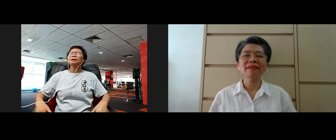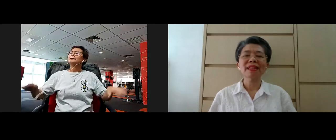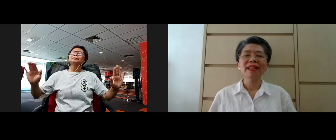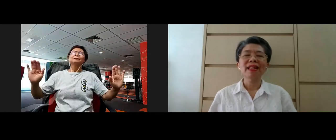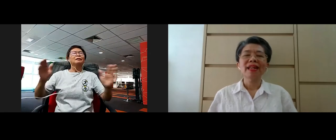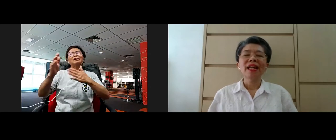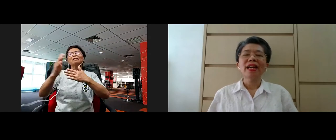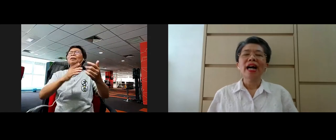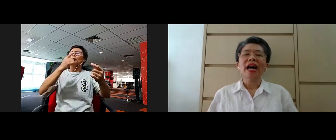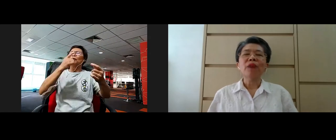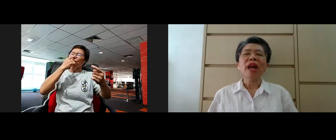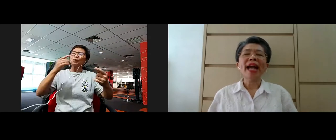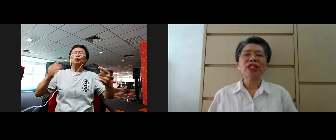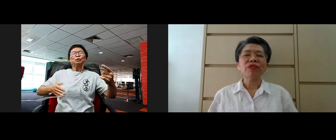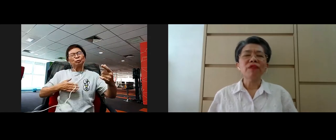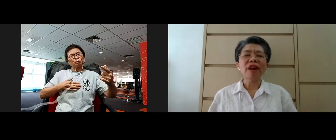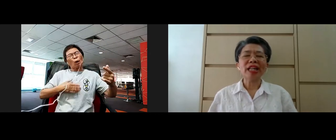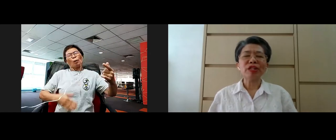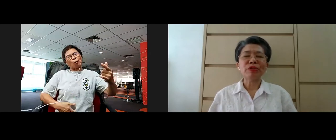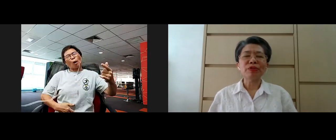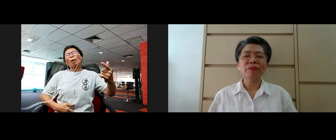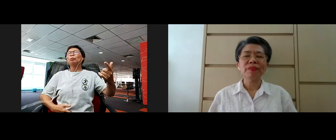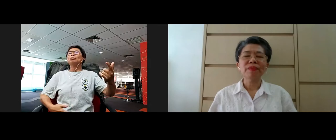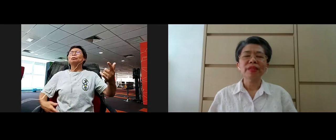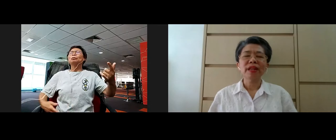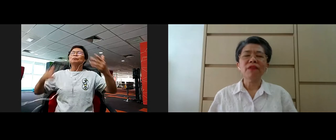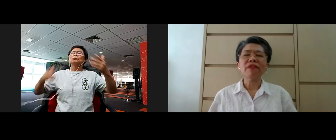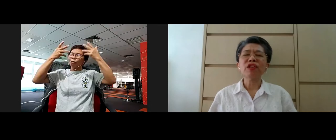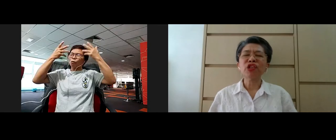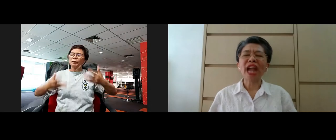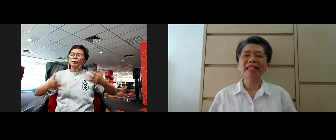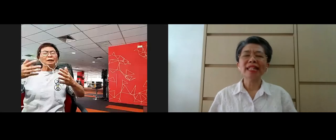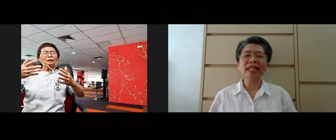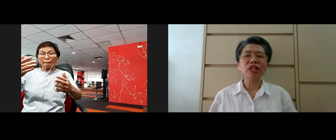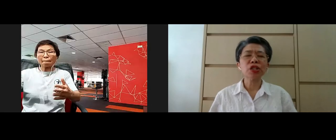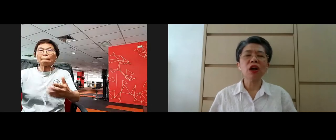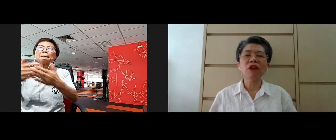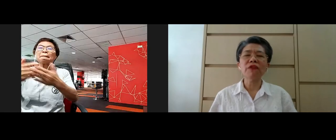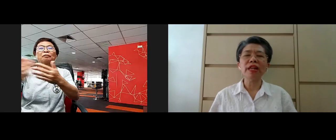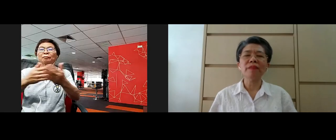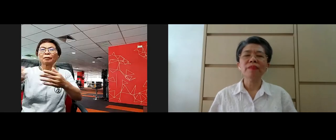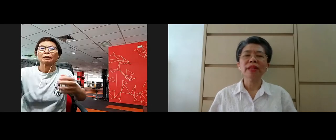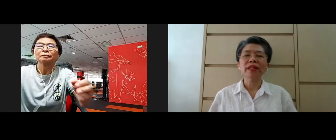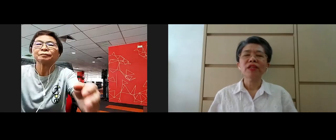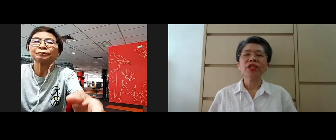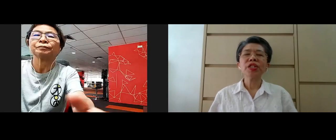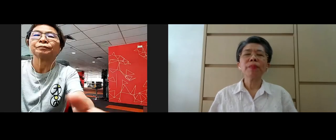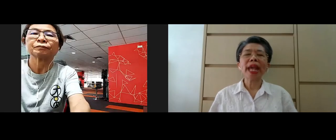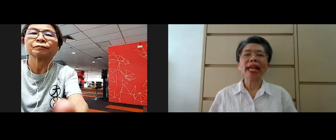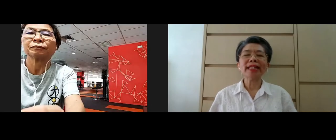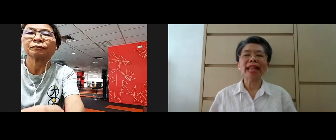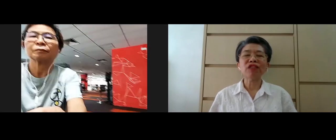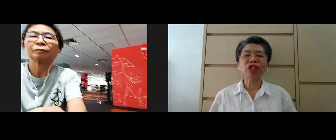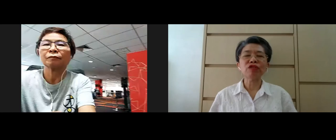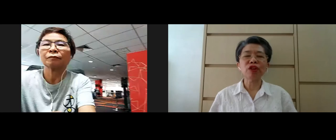I would like to invite you very gently, softly, just